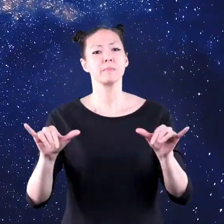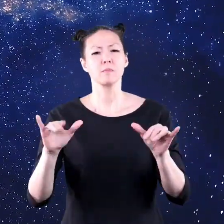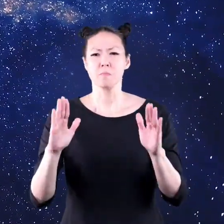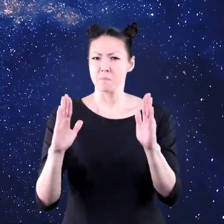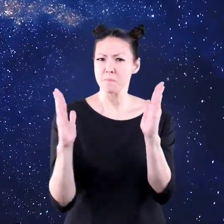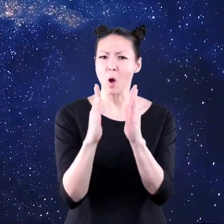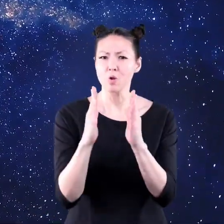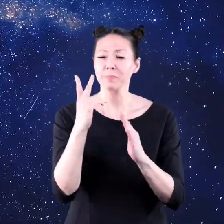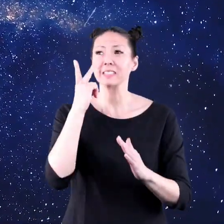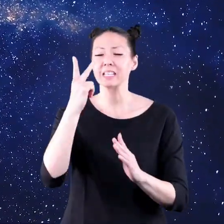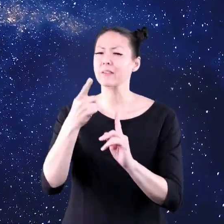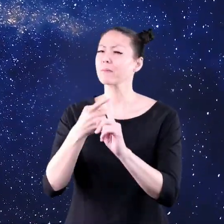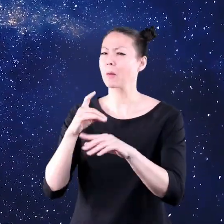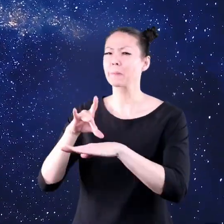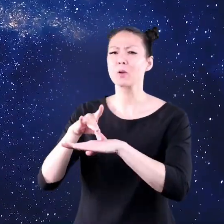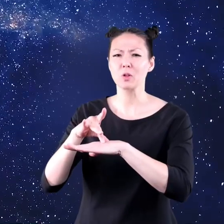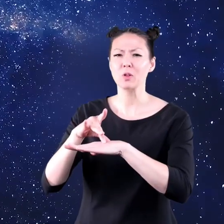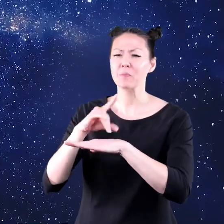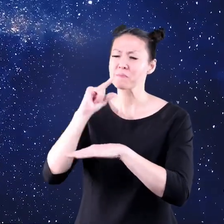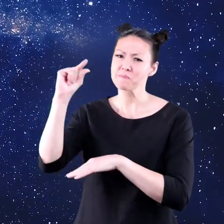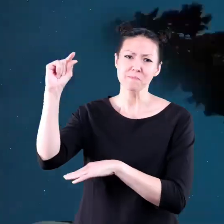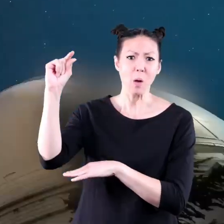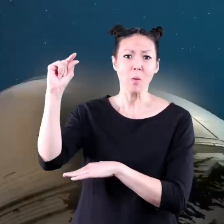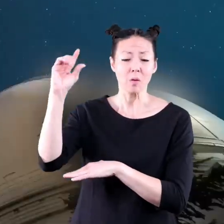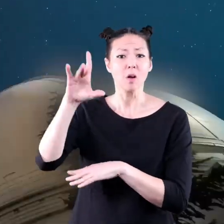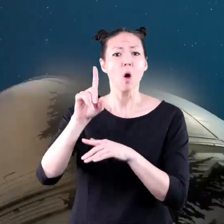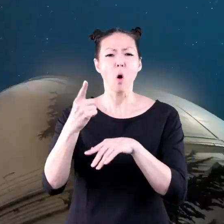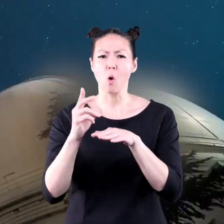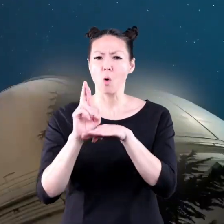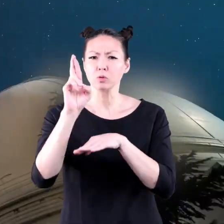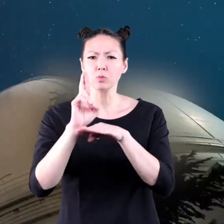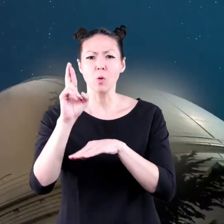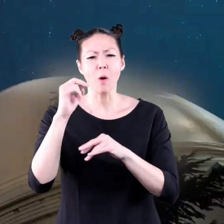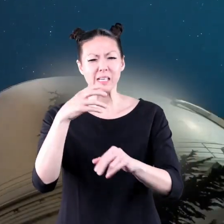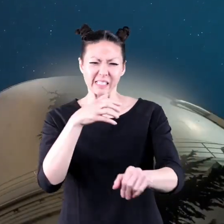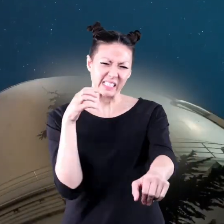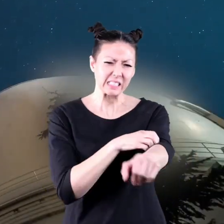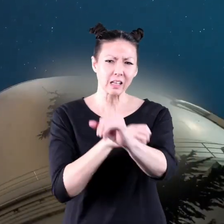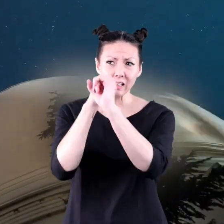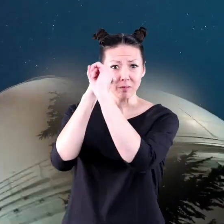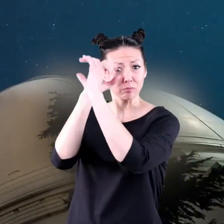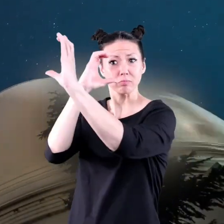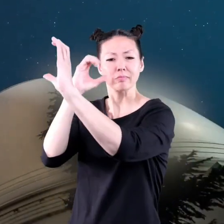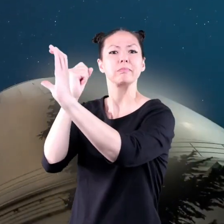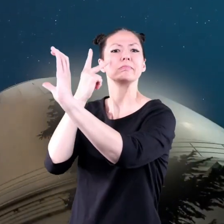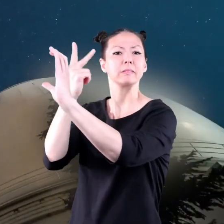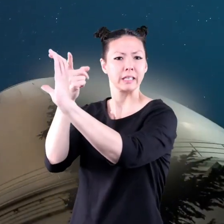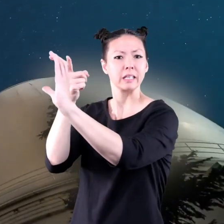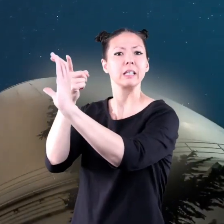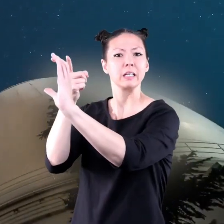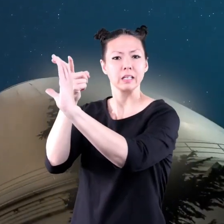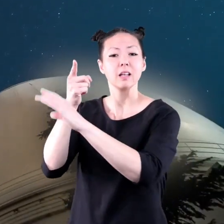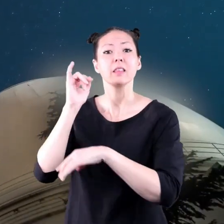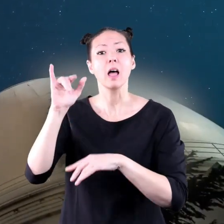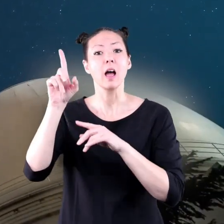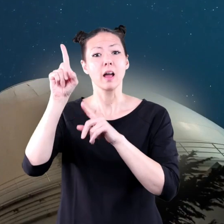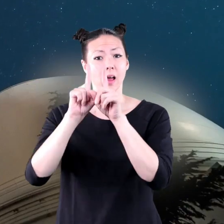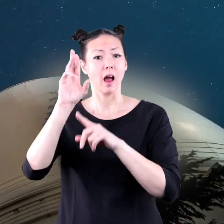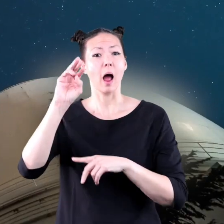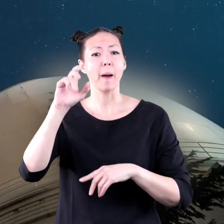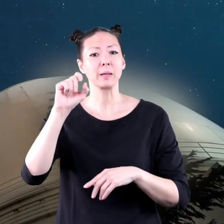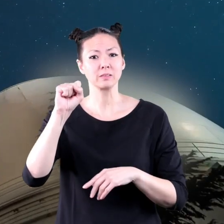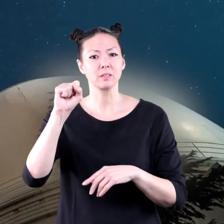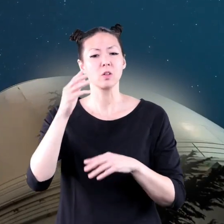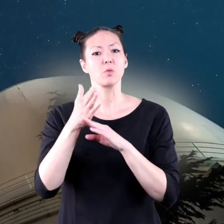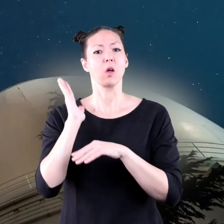are too small to be seen from Earth. Usually only astronomers with high-powered telescopes can see those comets as